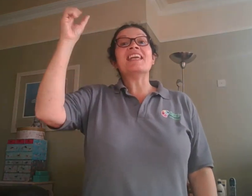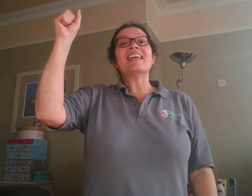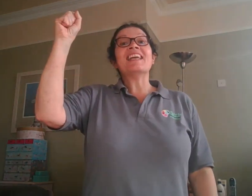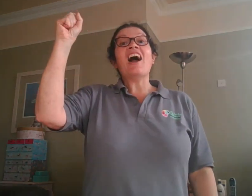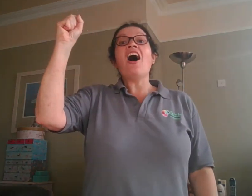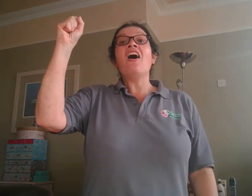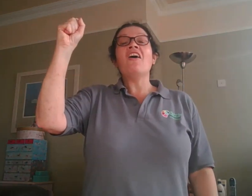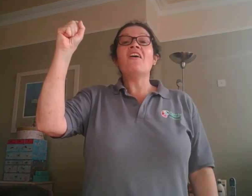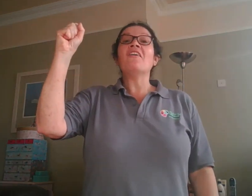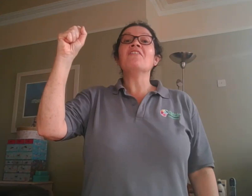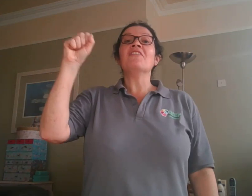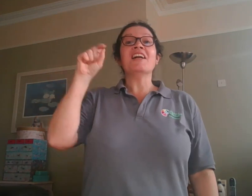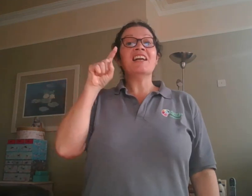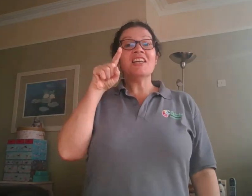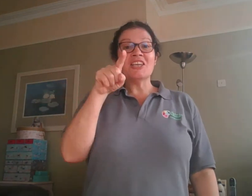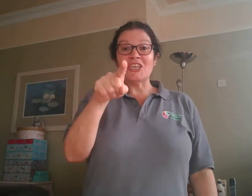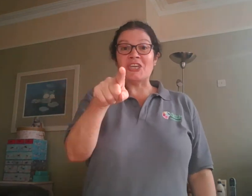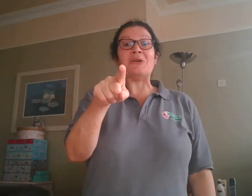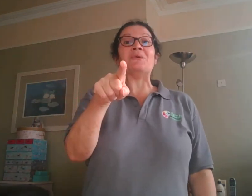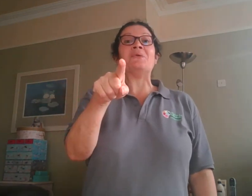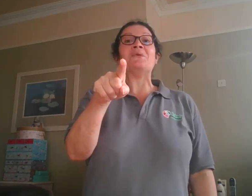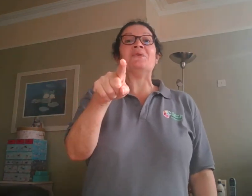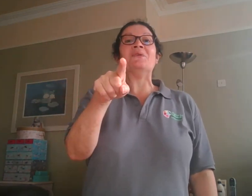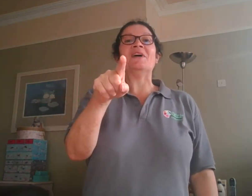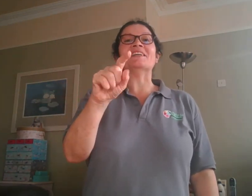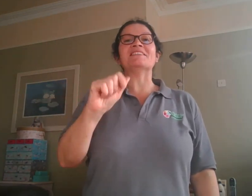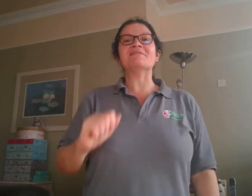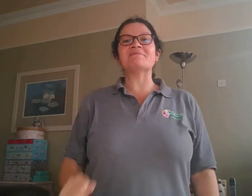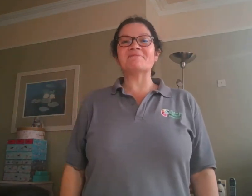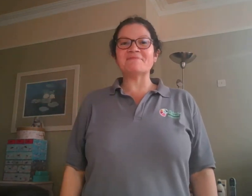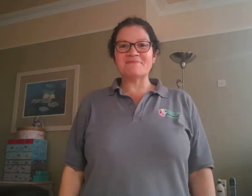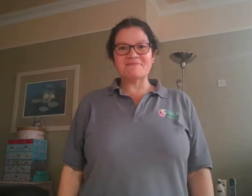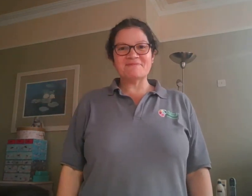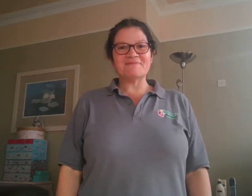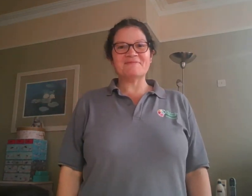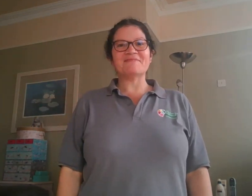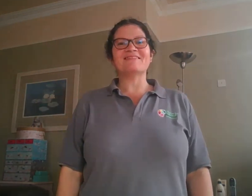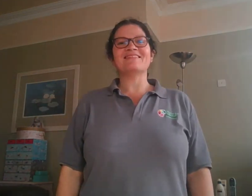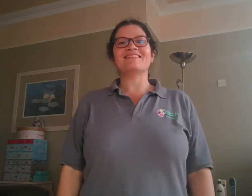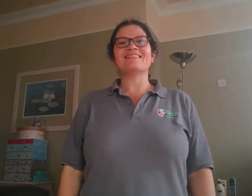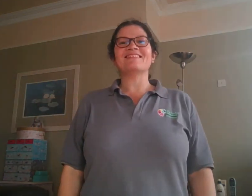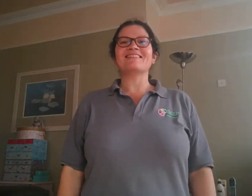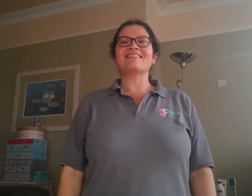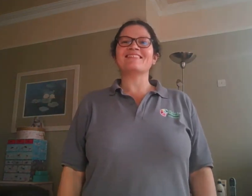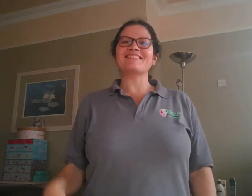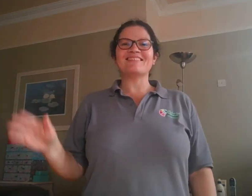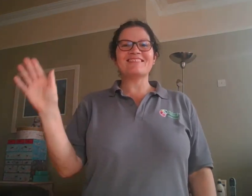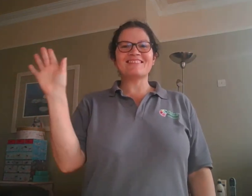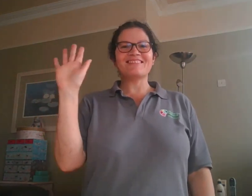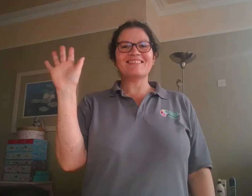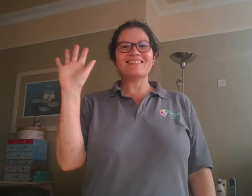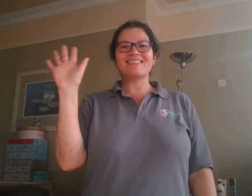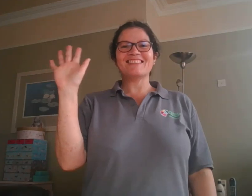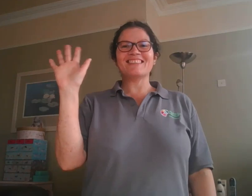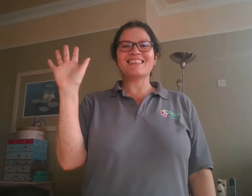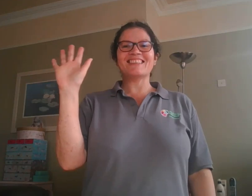of you. Burn everyone is empty. Good to know. Thank